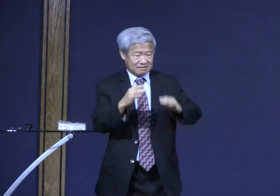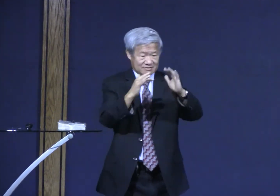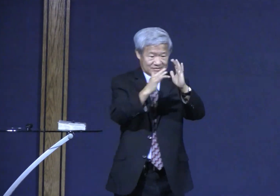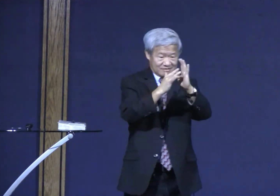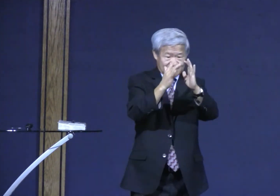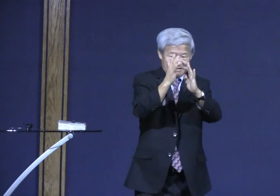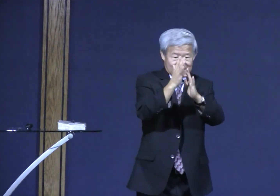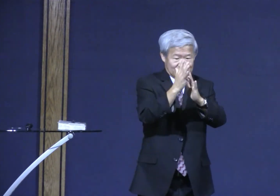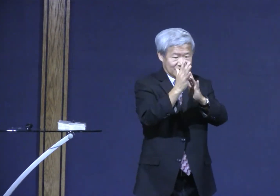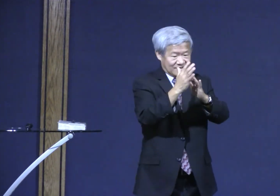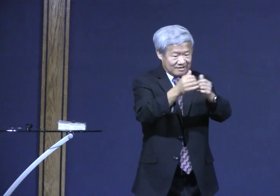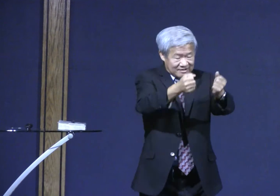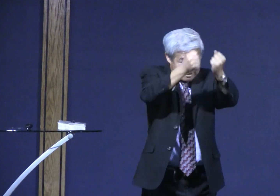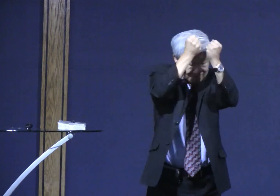And it's disgusting.